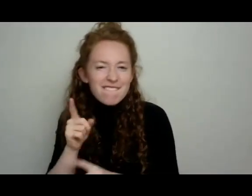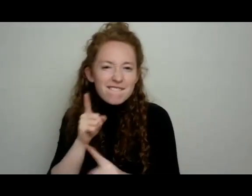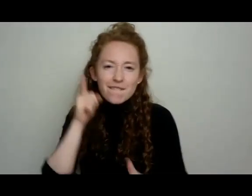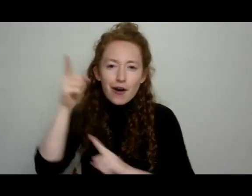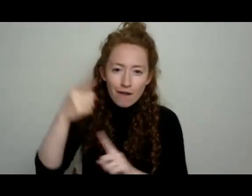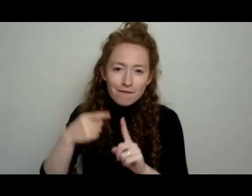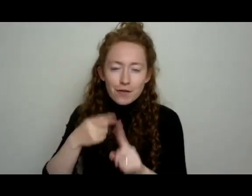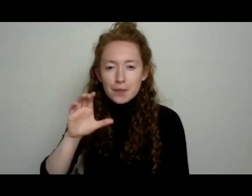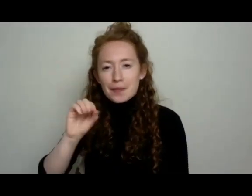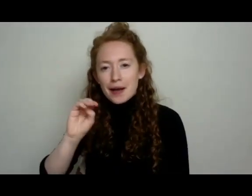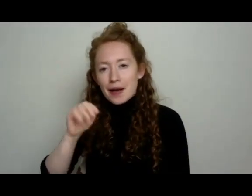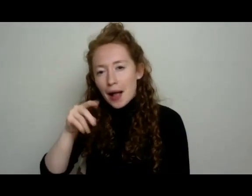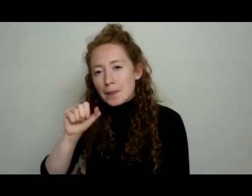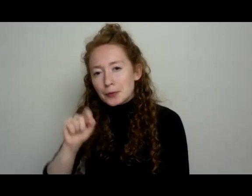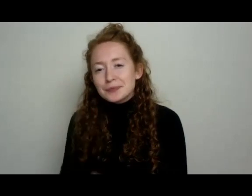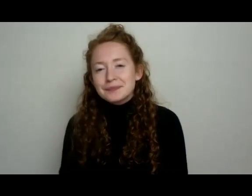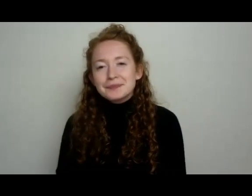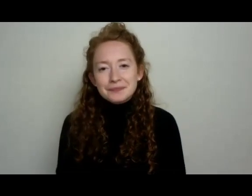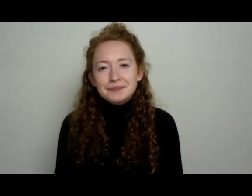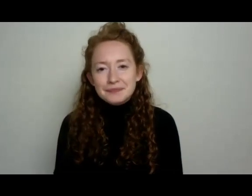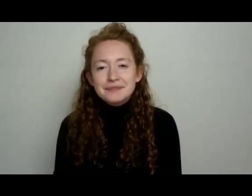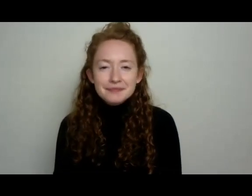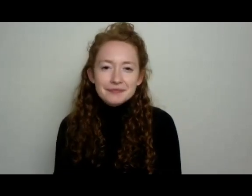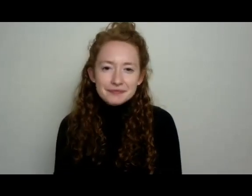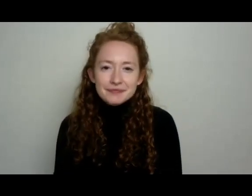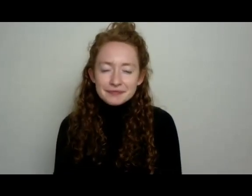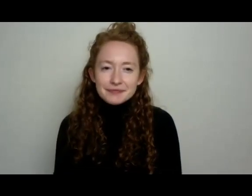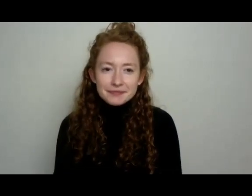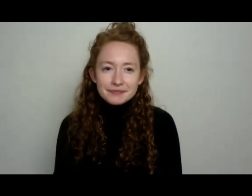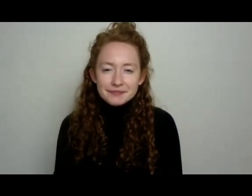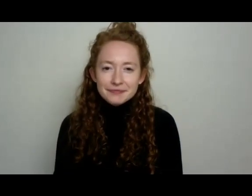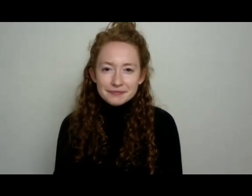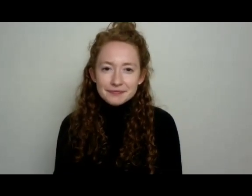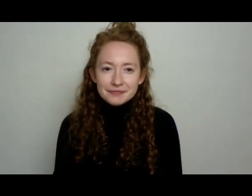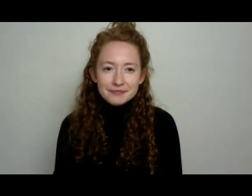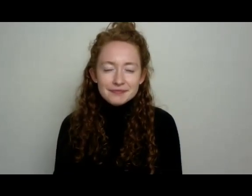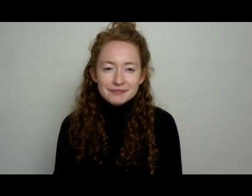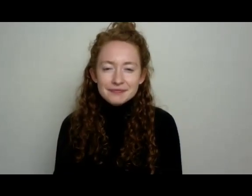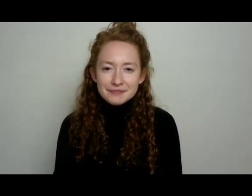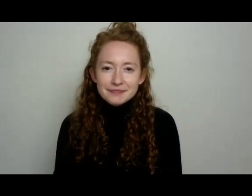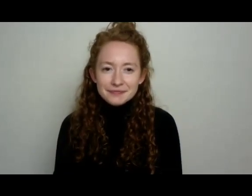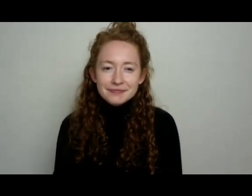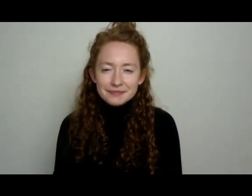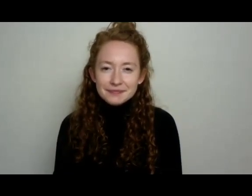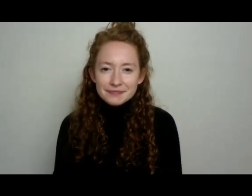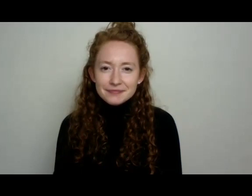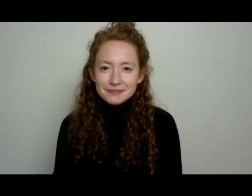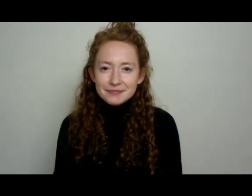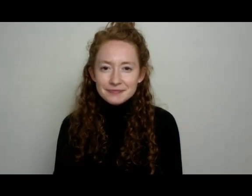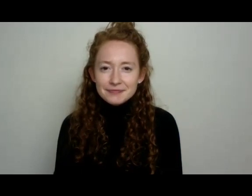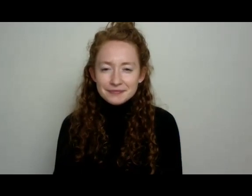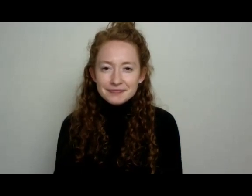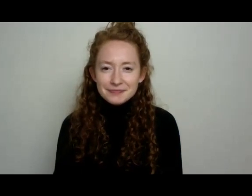and, and definitely overwinter and emerge next July, June, much closer than